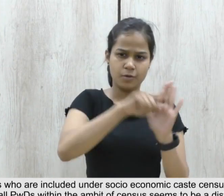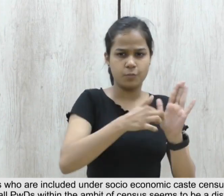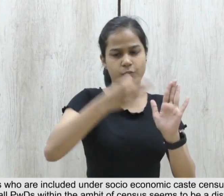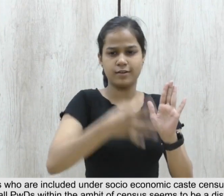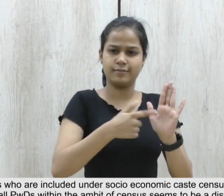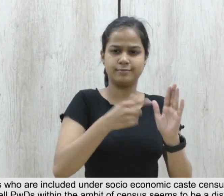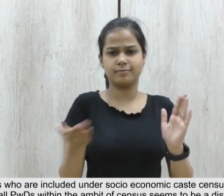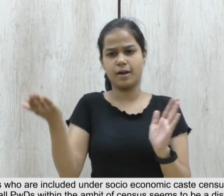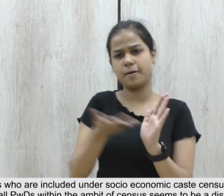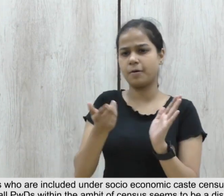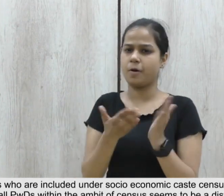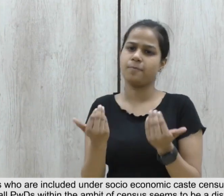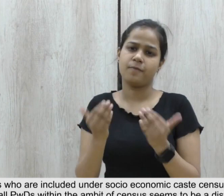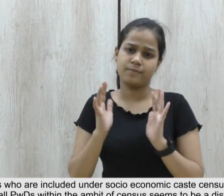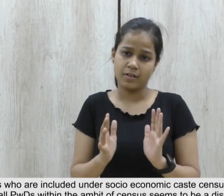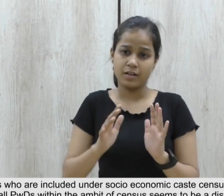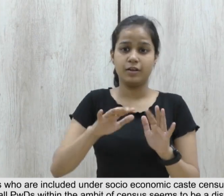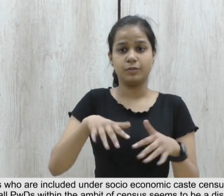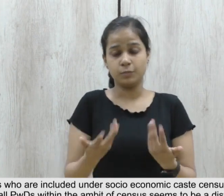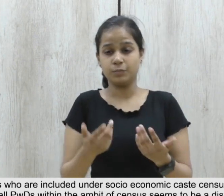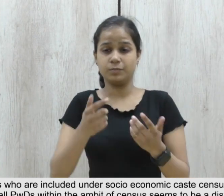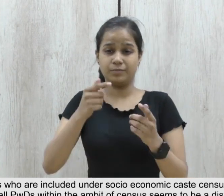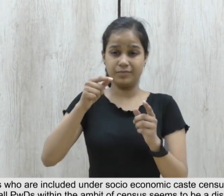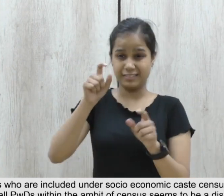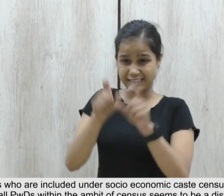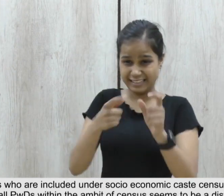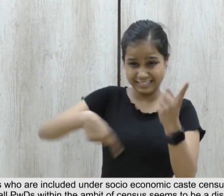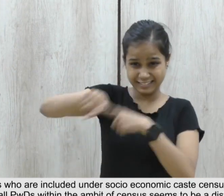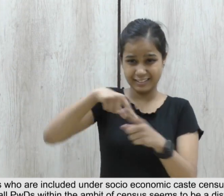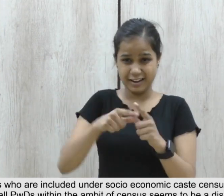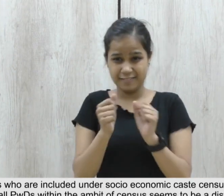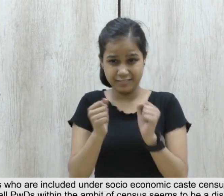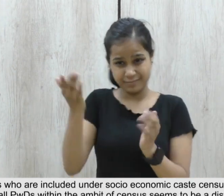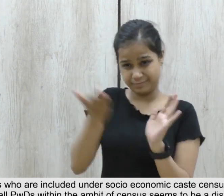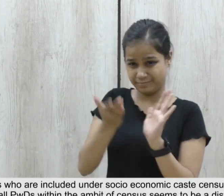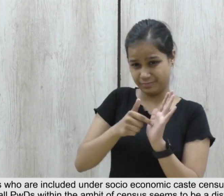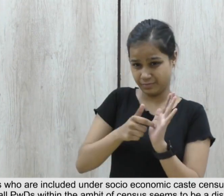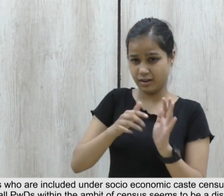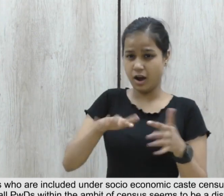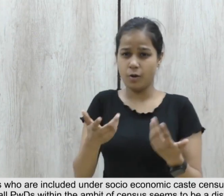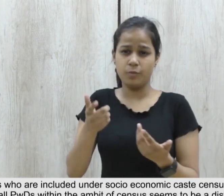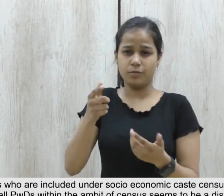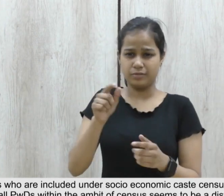Therefore, universal coverage of all PWDs within the ambit of census